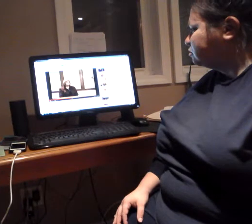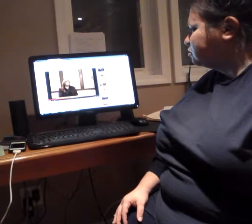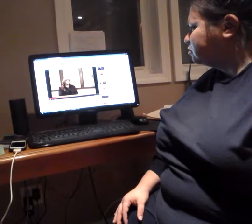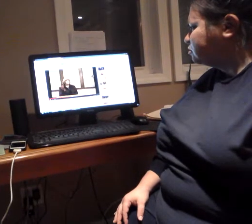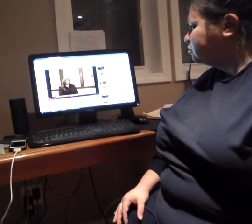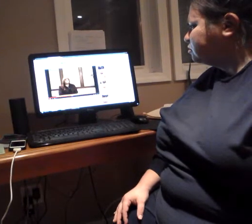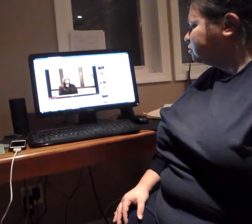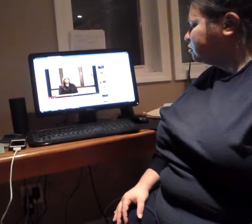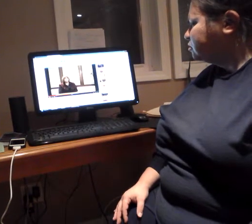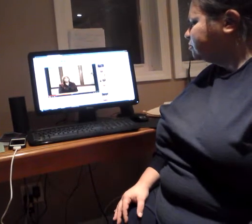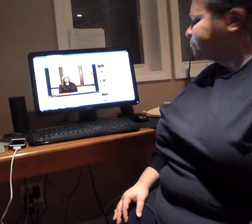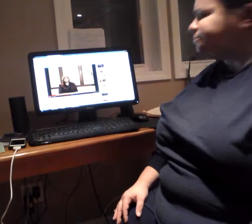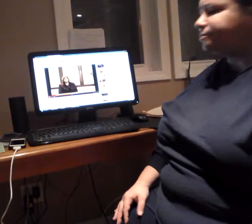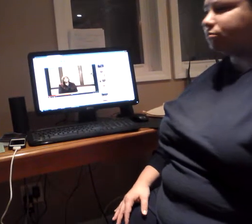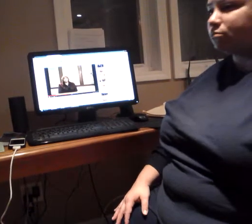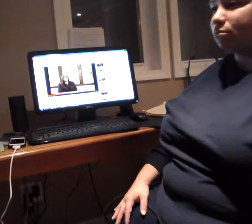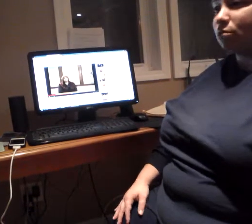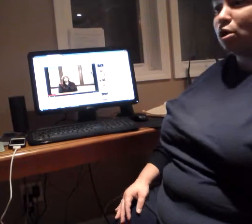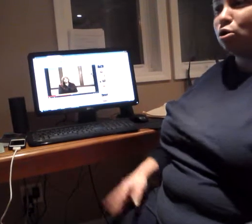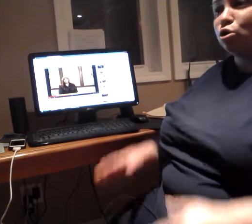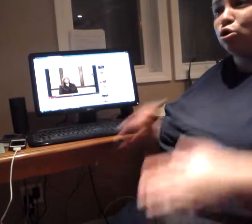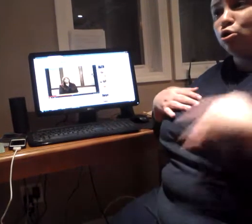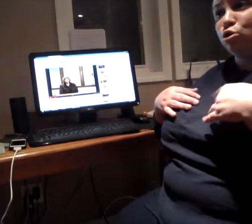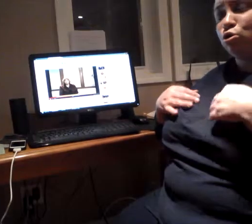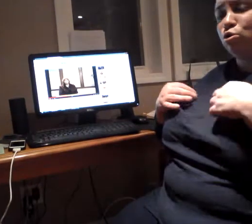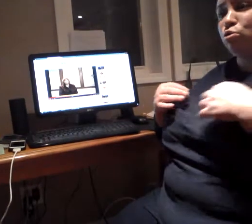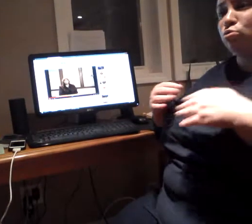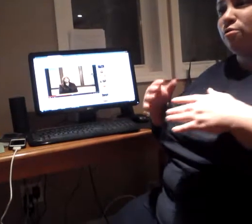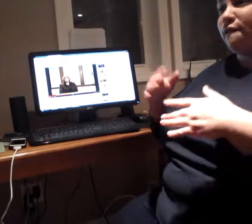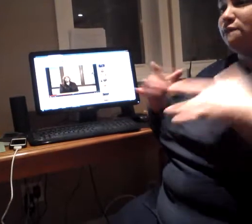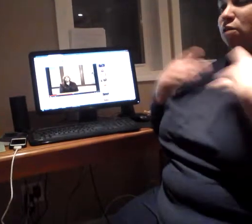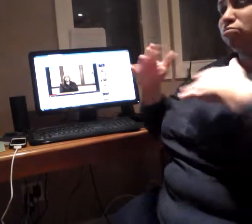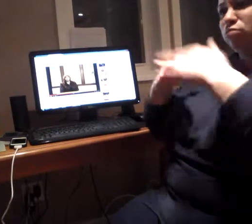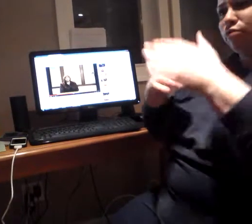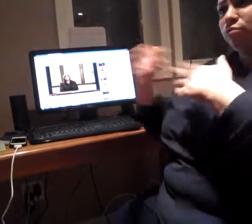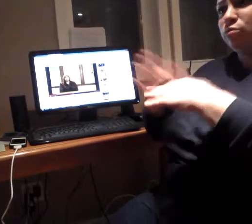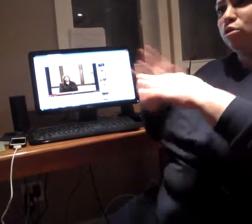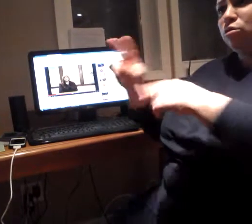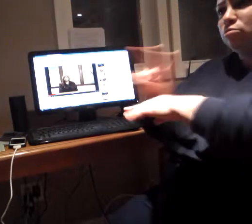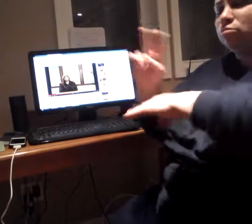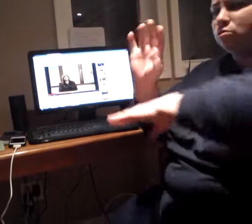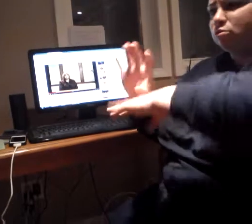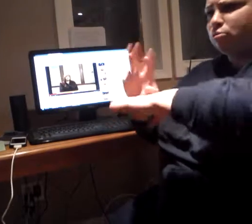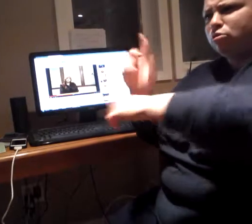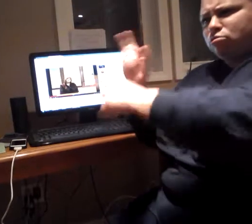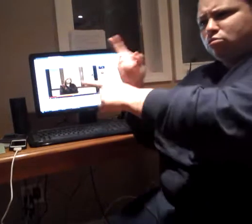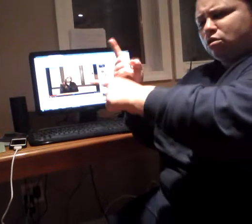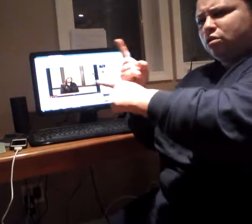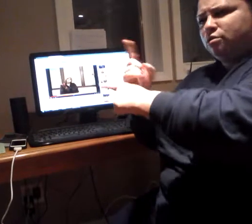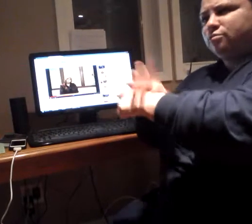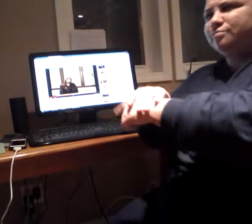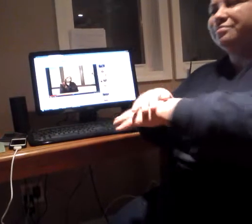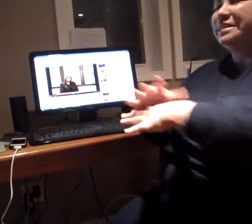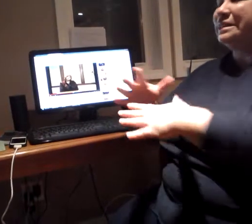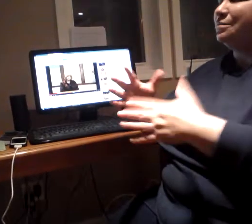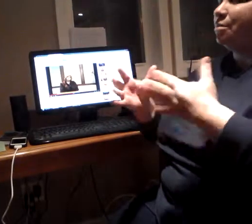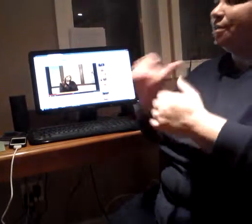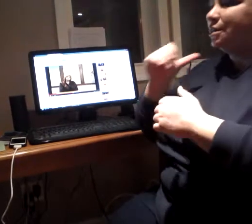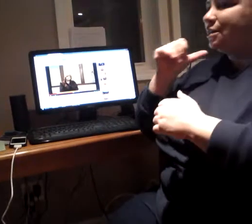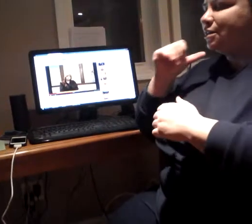so it sounds like you're really pretty comfortable using the computer I'm afraid we probably can't get you a job in the recipe